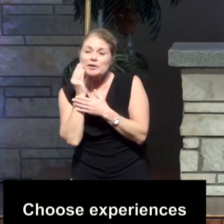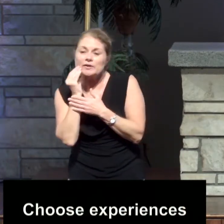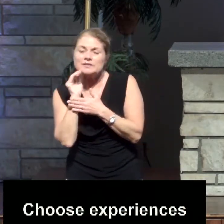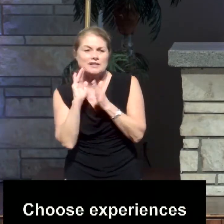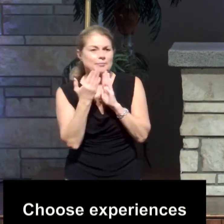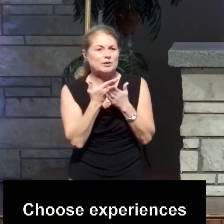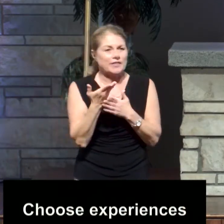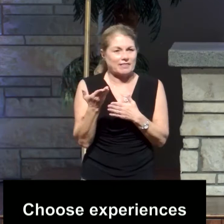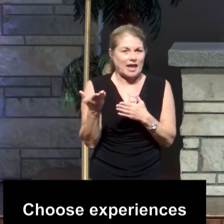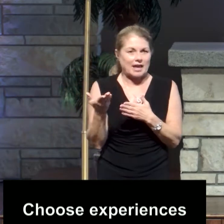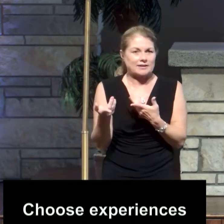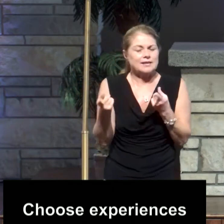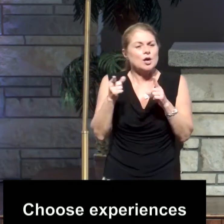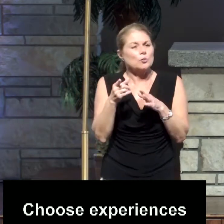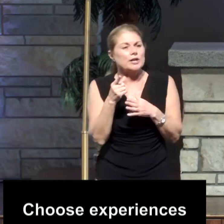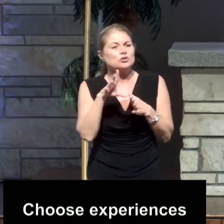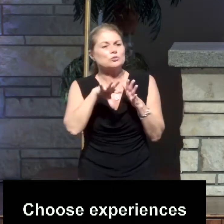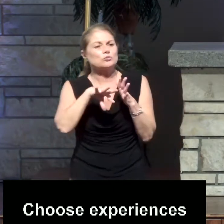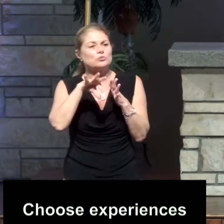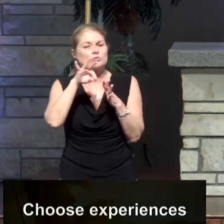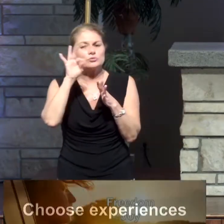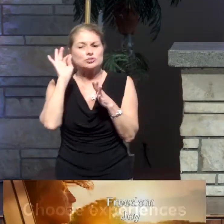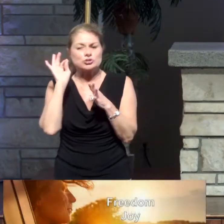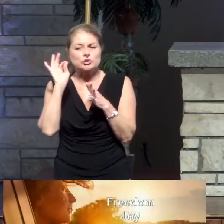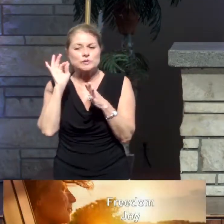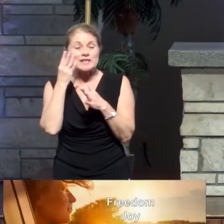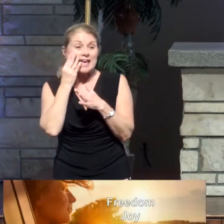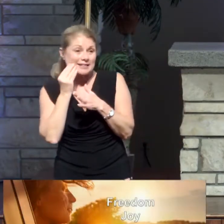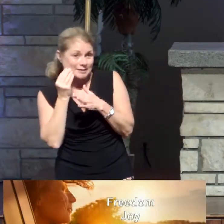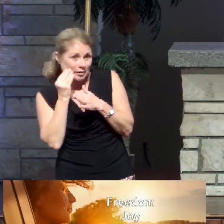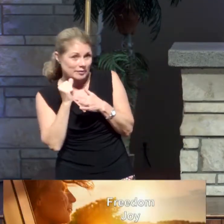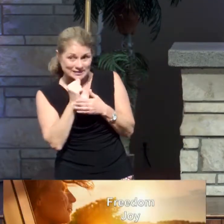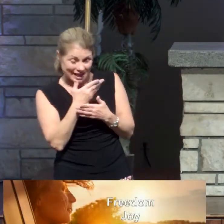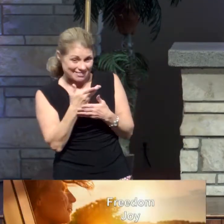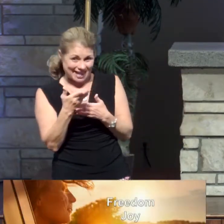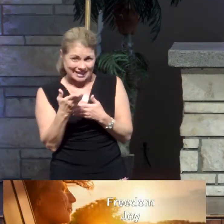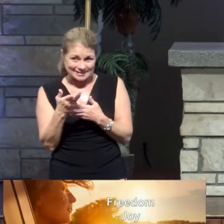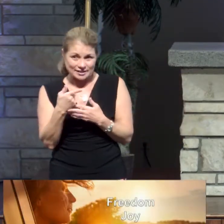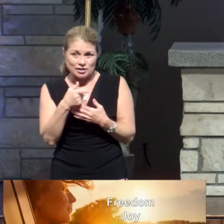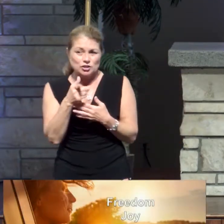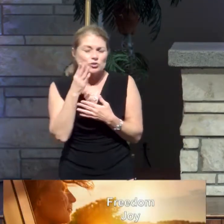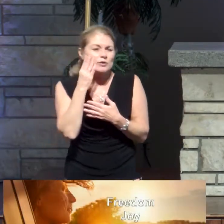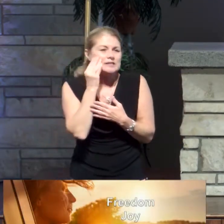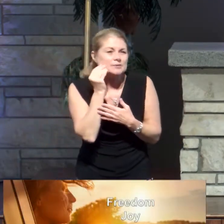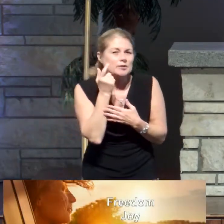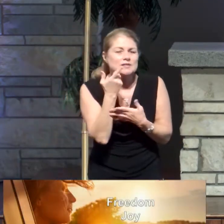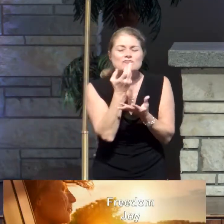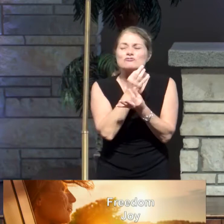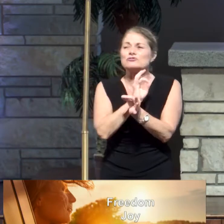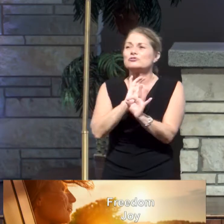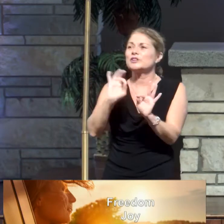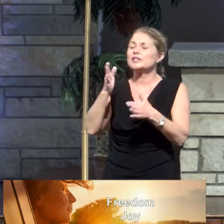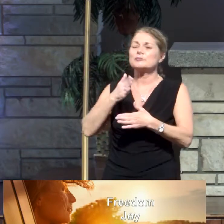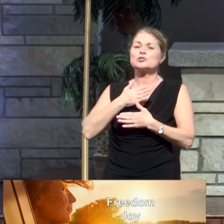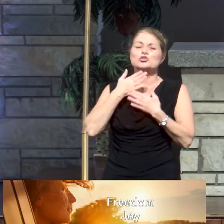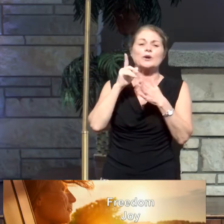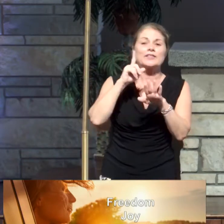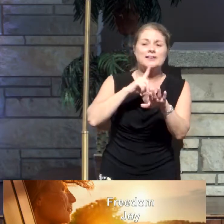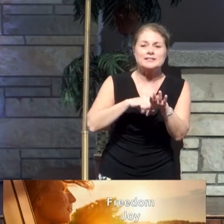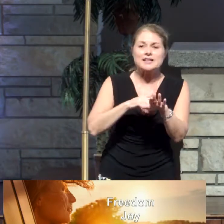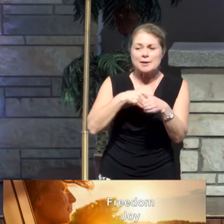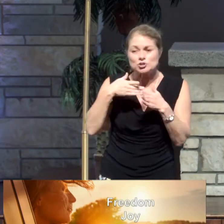Because when you choose experience over things, you know what, you're going to experience this freedom, this joy, this time to allow